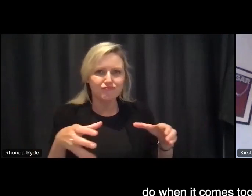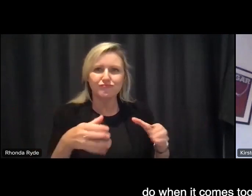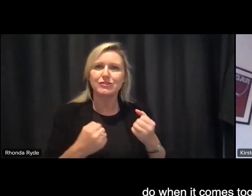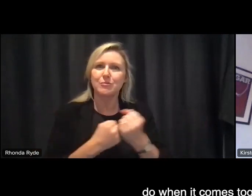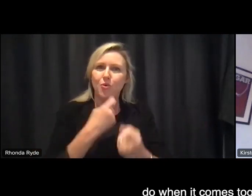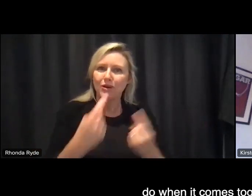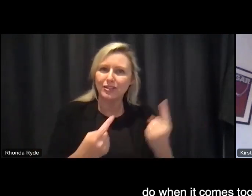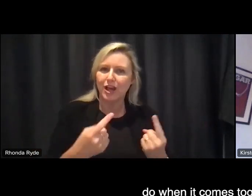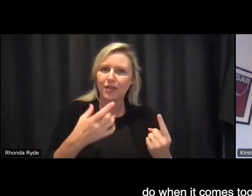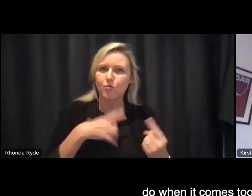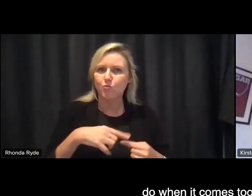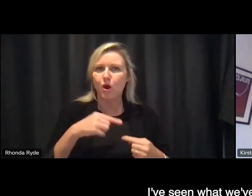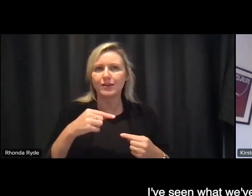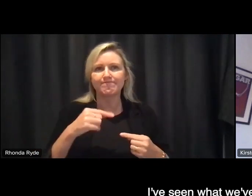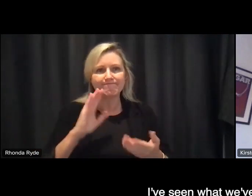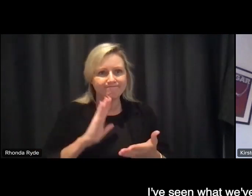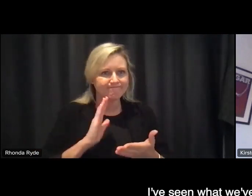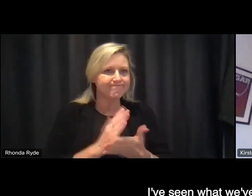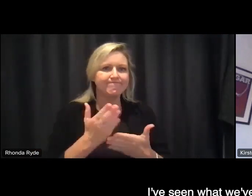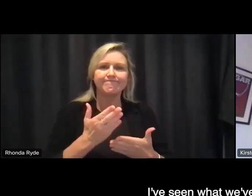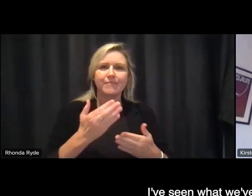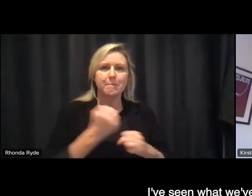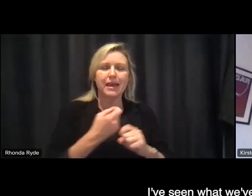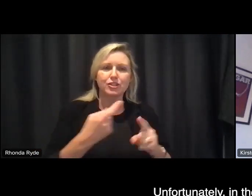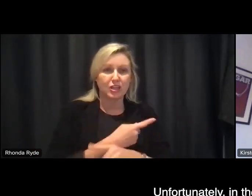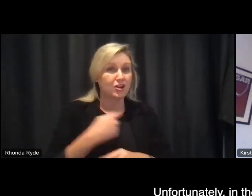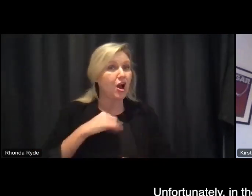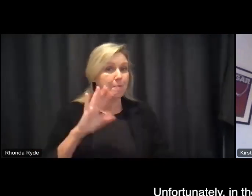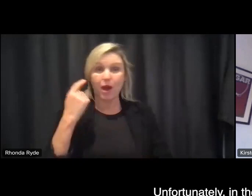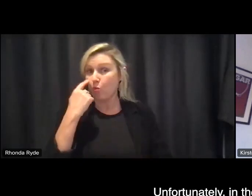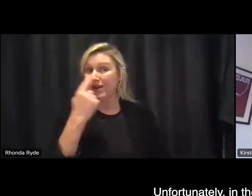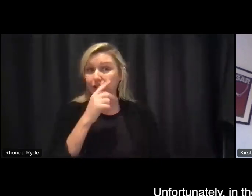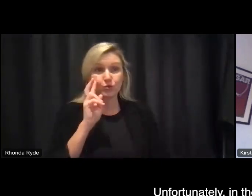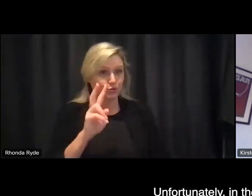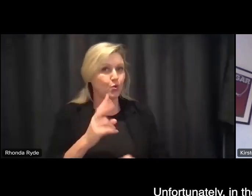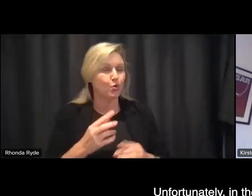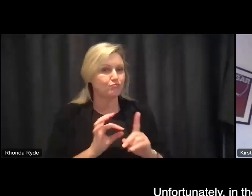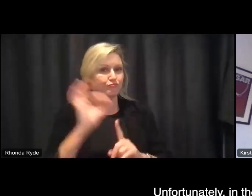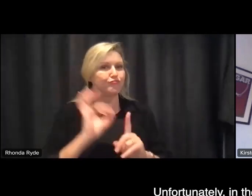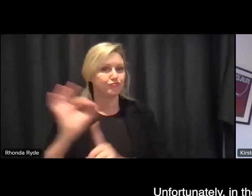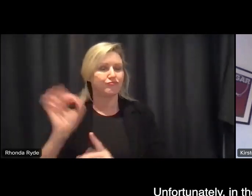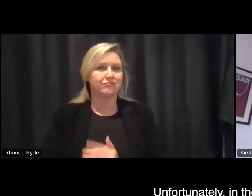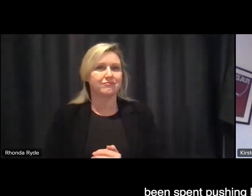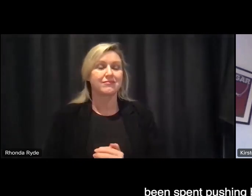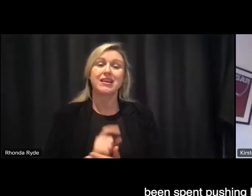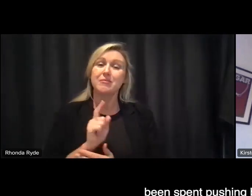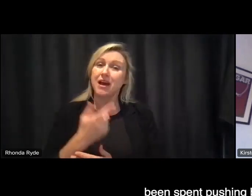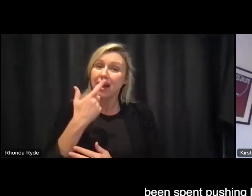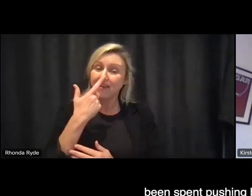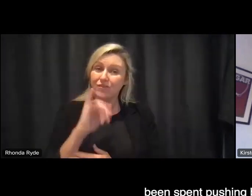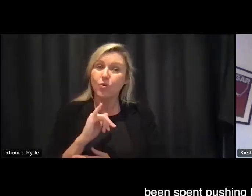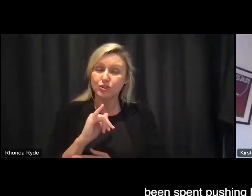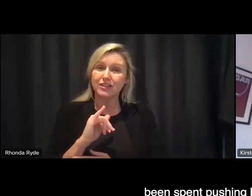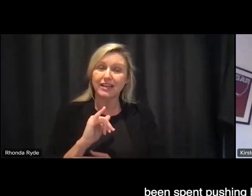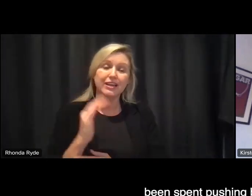change um i've seen what we've been able to do and unfortunately in the last couple of years a lot of that time has been spent